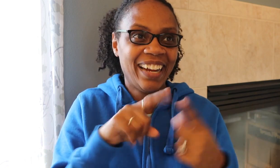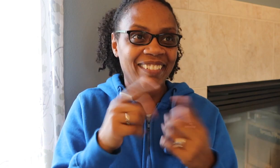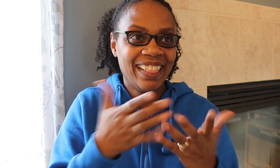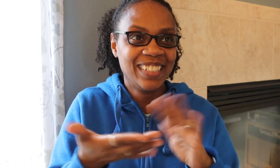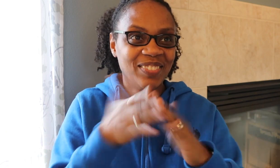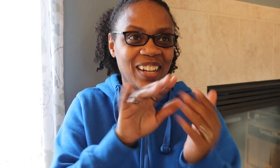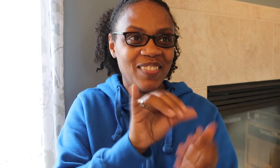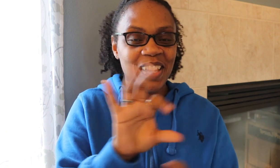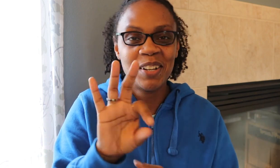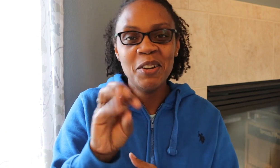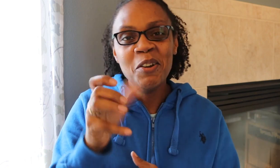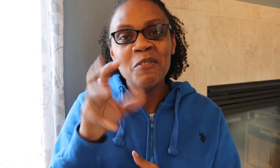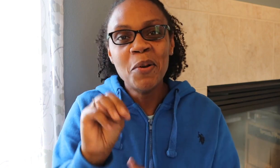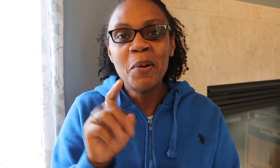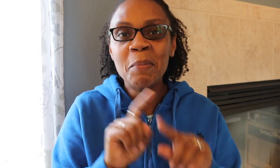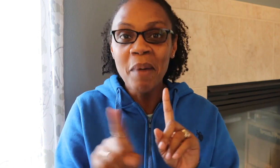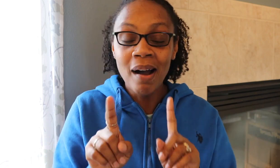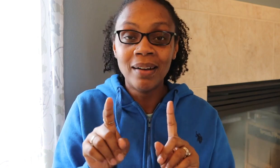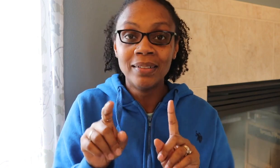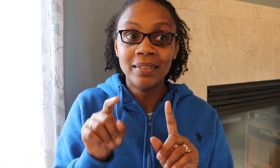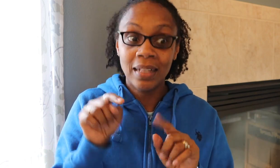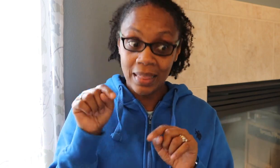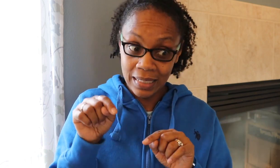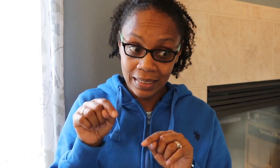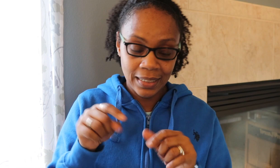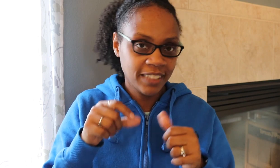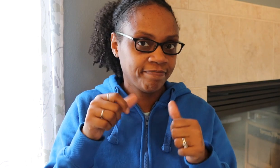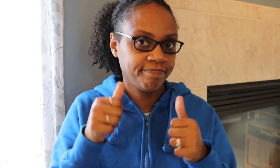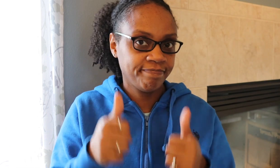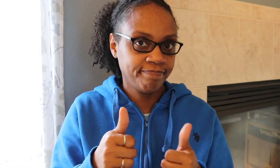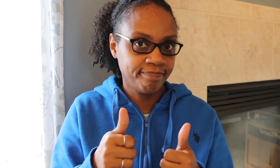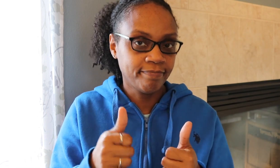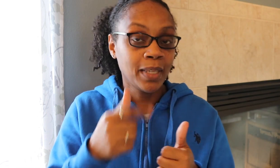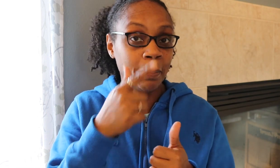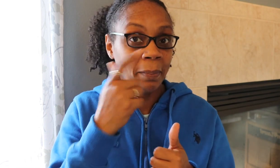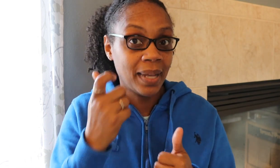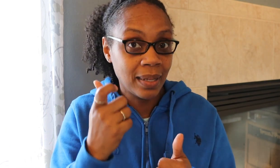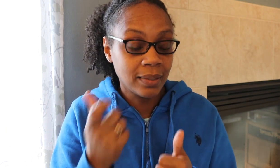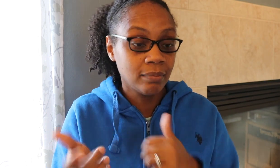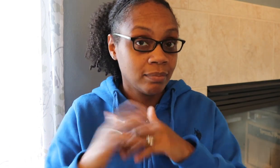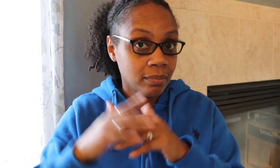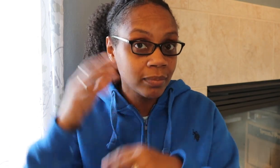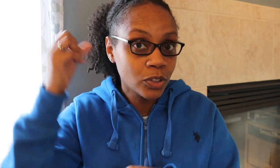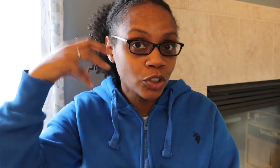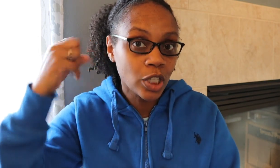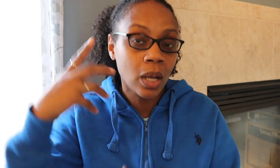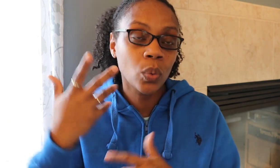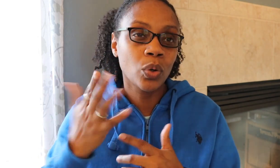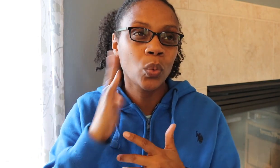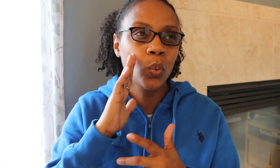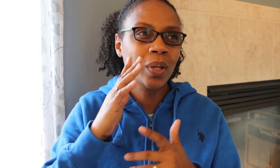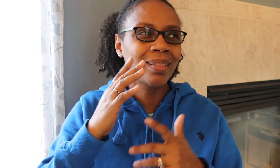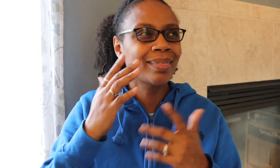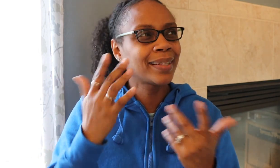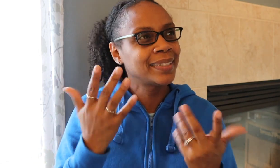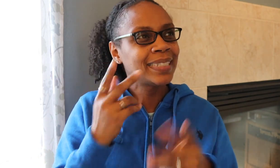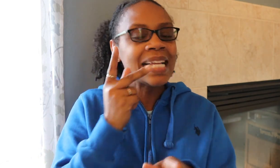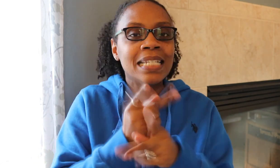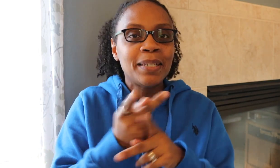really like products that foam like that. But in this case with the mango dip, because I'm putting it on in the shower,